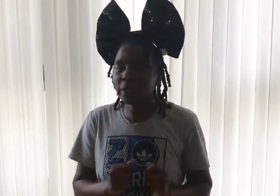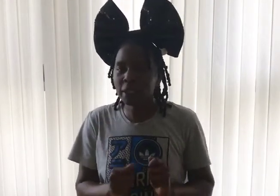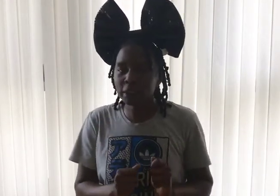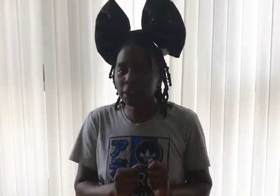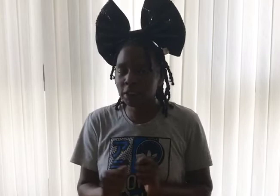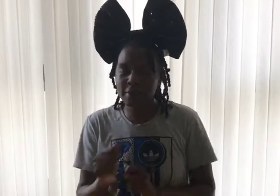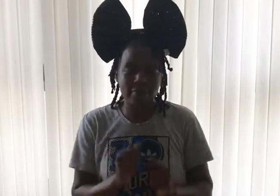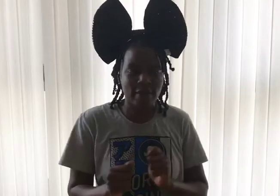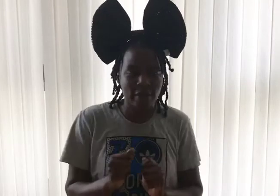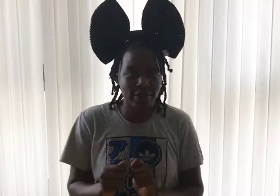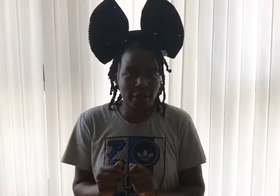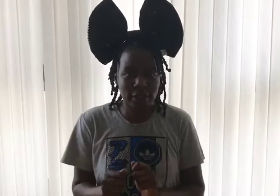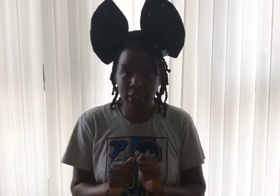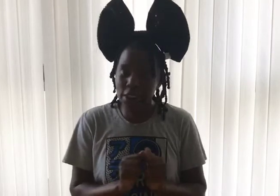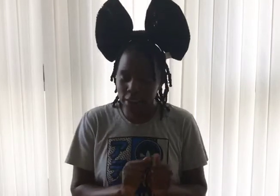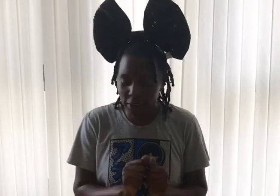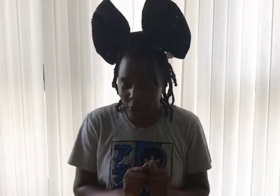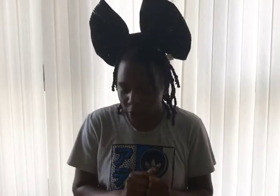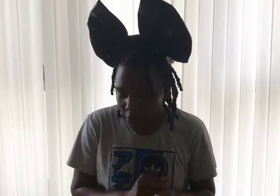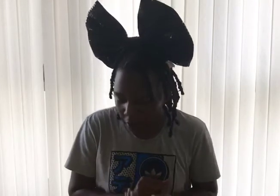exciting, very fun. Six weeks holiday.